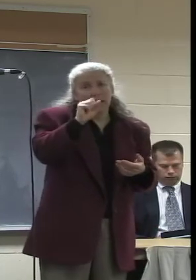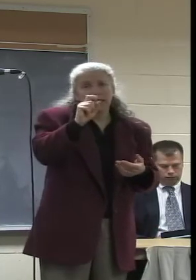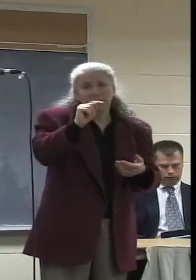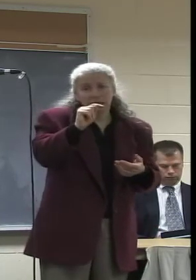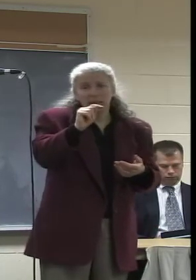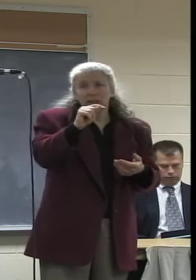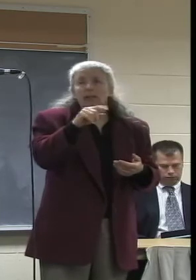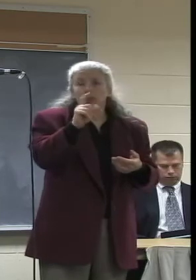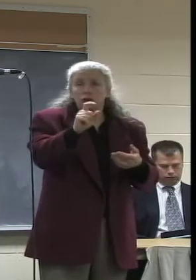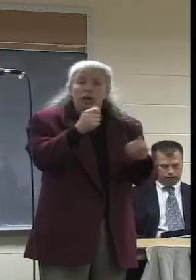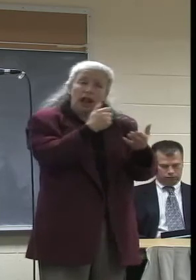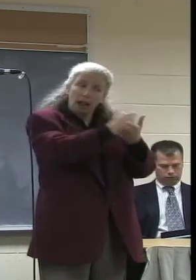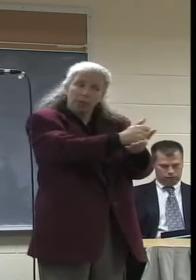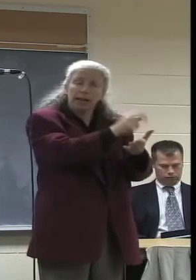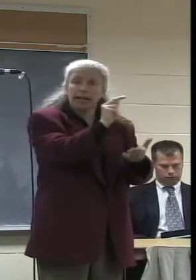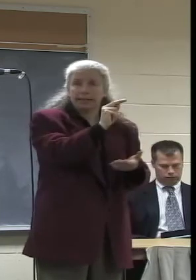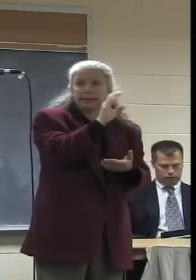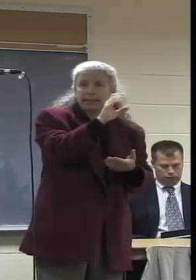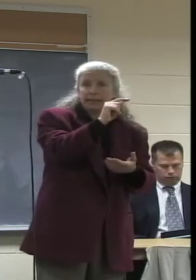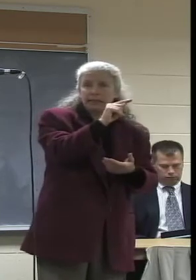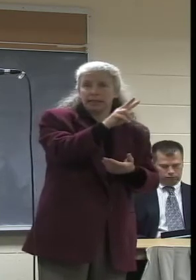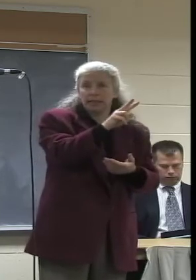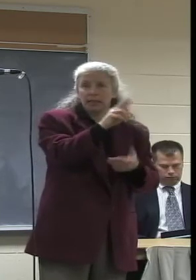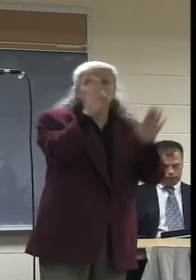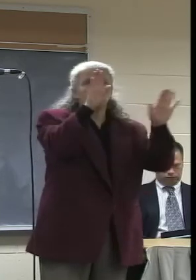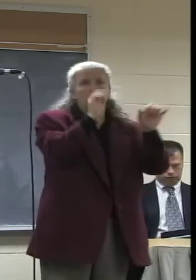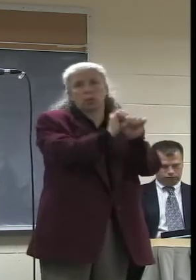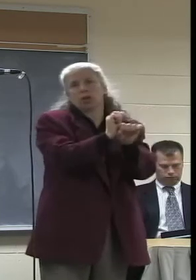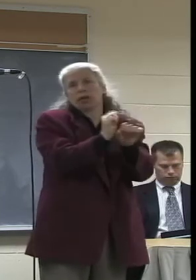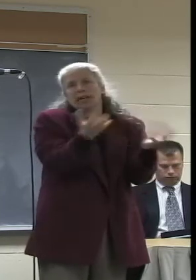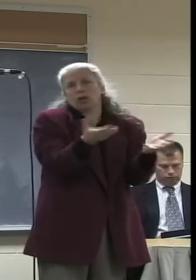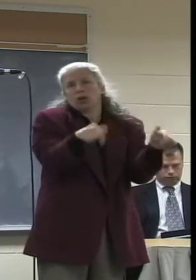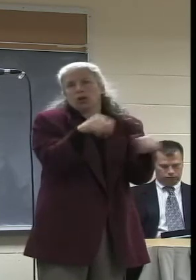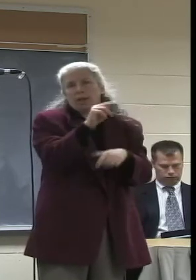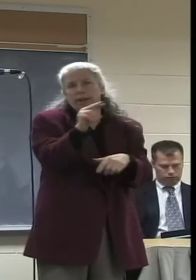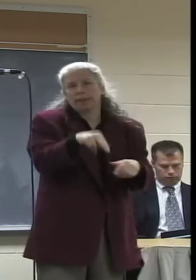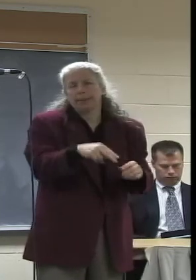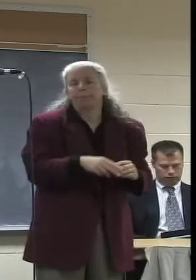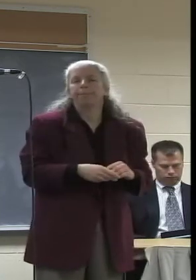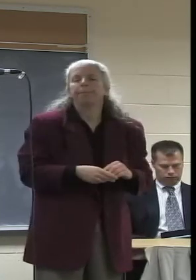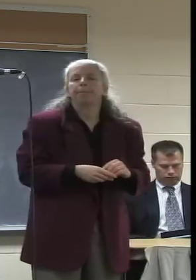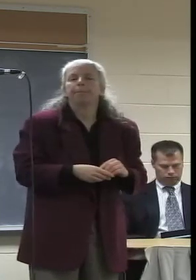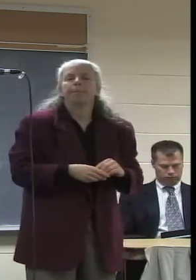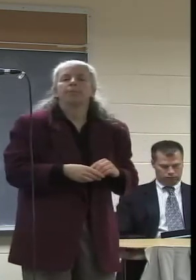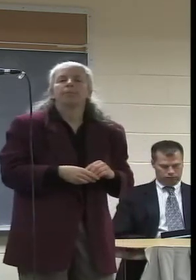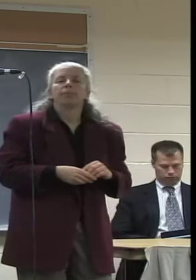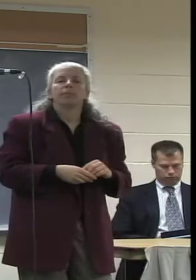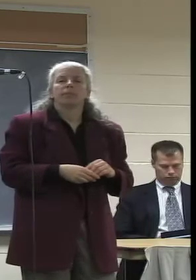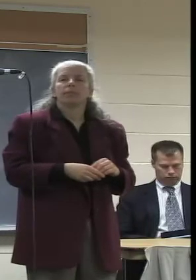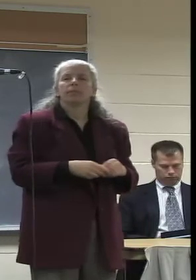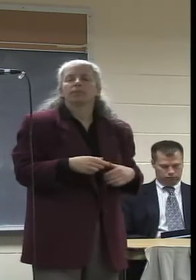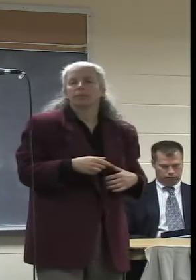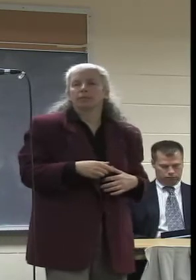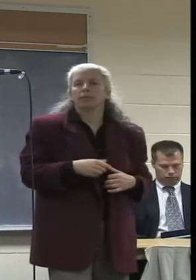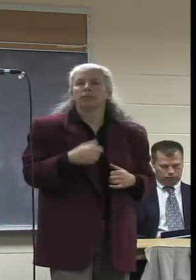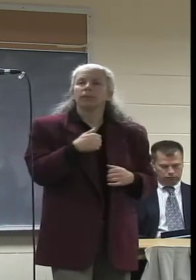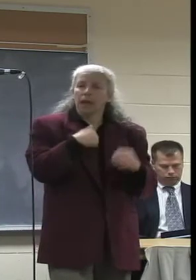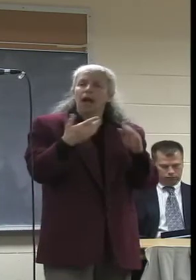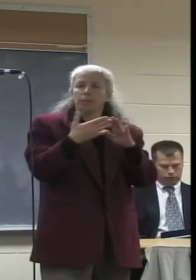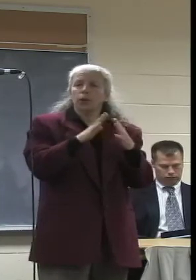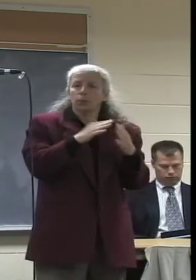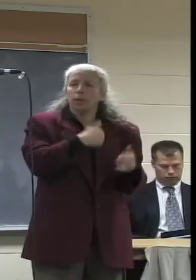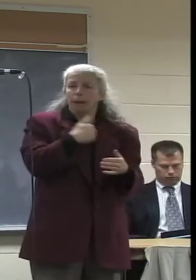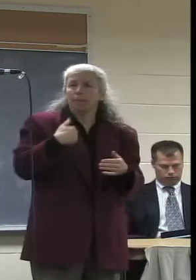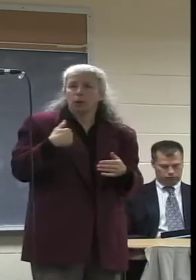continue the great work they have been doing here in the community and beyond. First, I'm a media activist and community member that